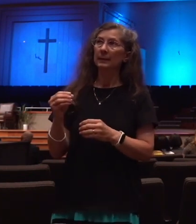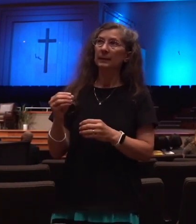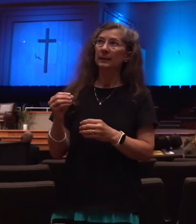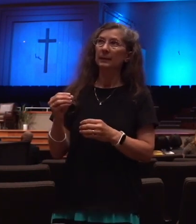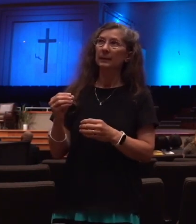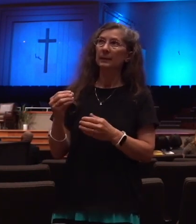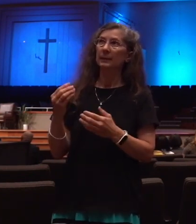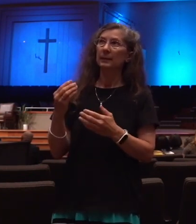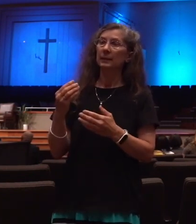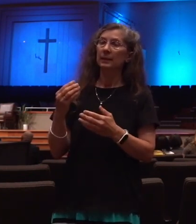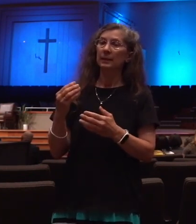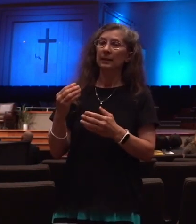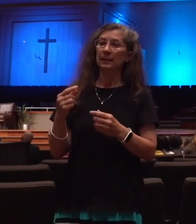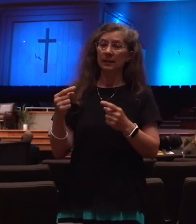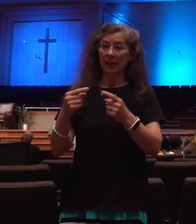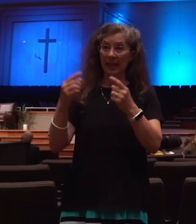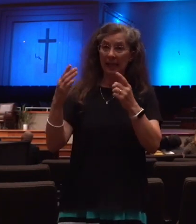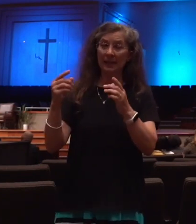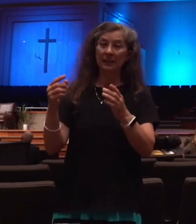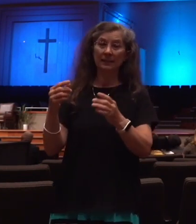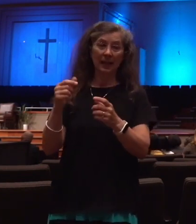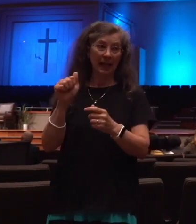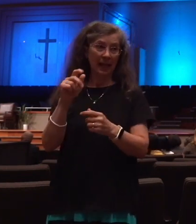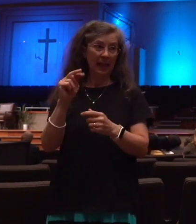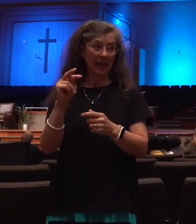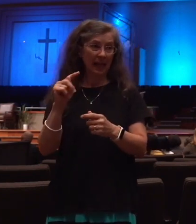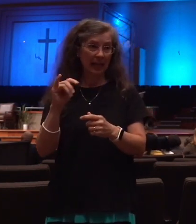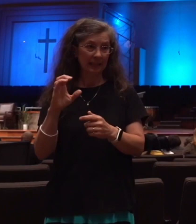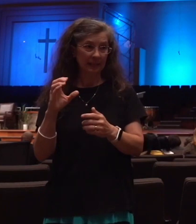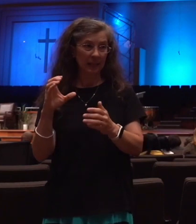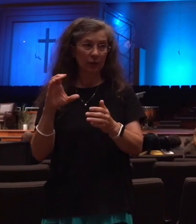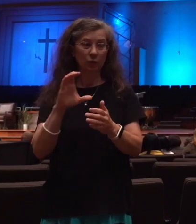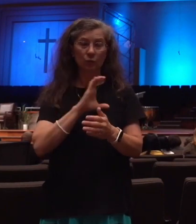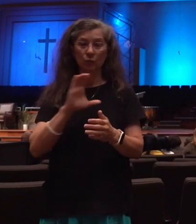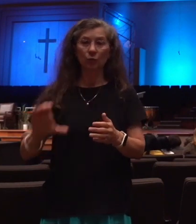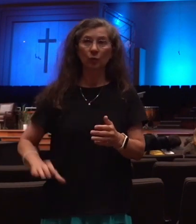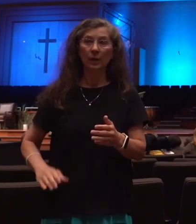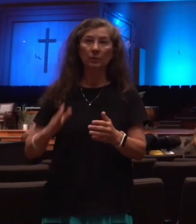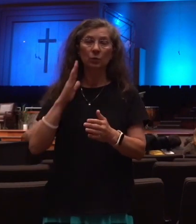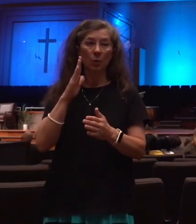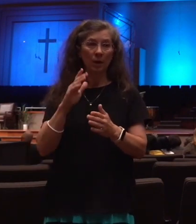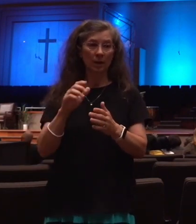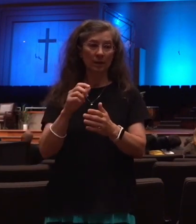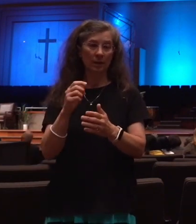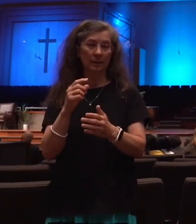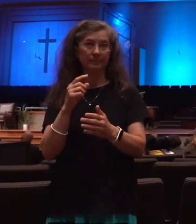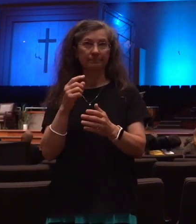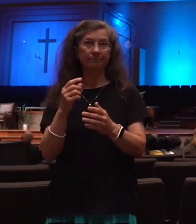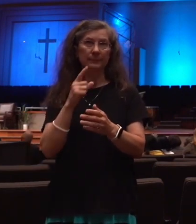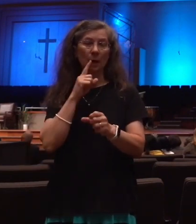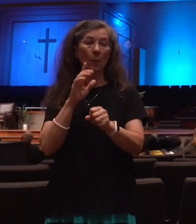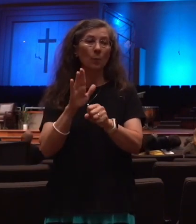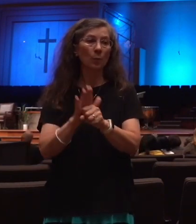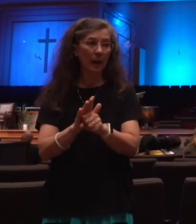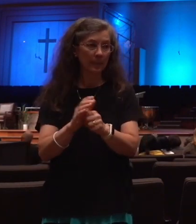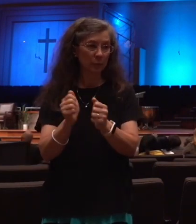covenant with many for one week. And in the midst of the week he shall cause the